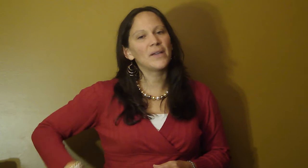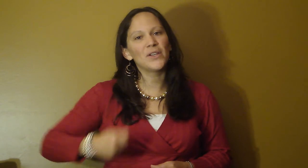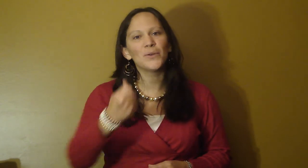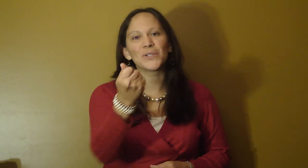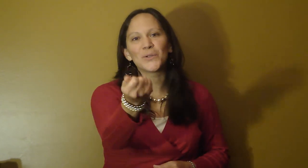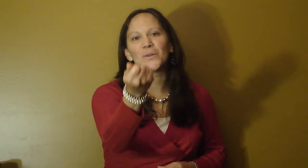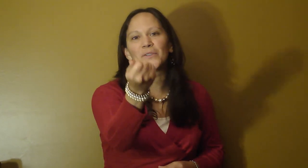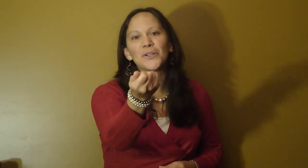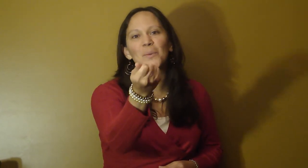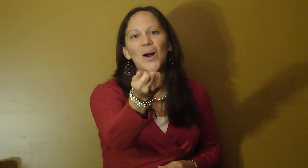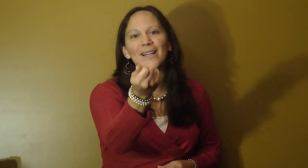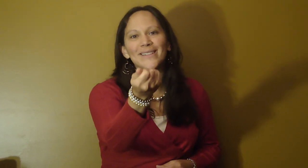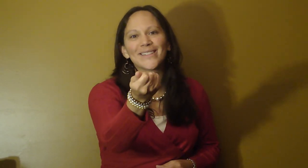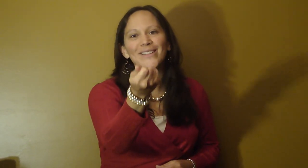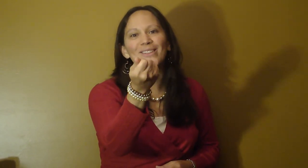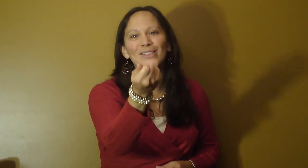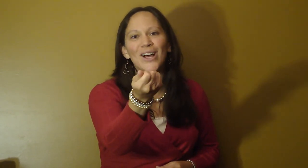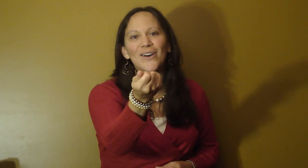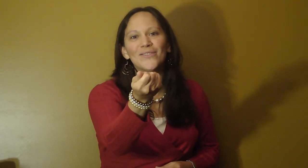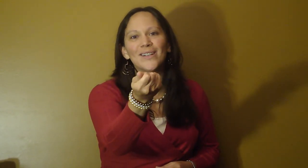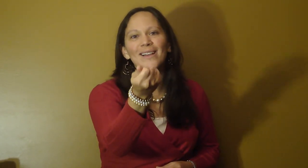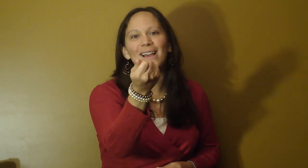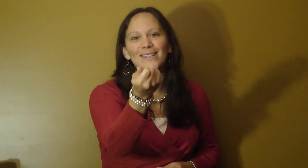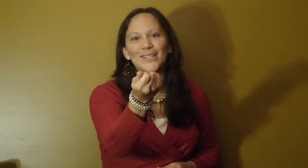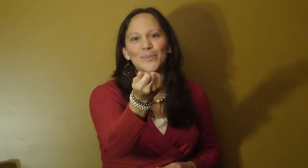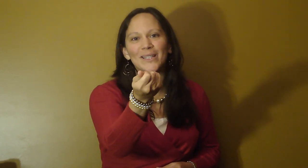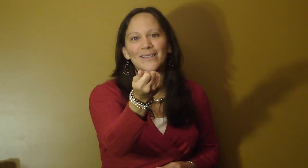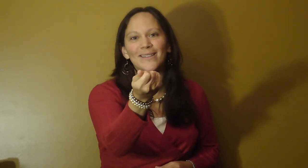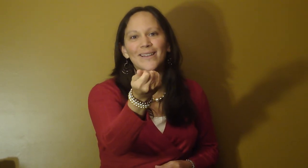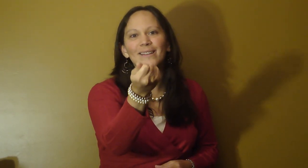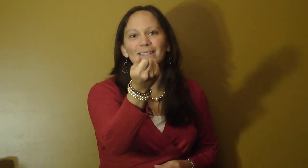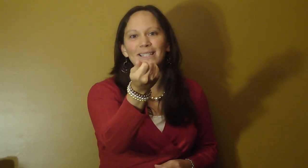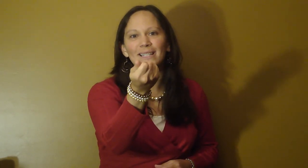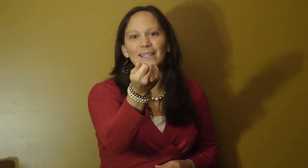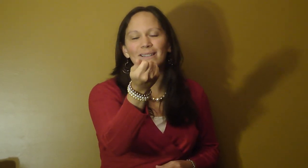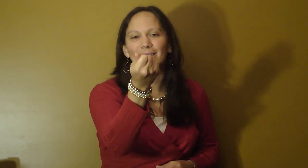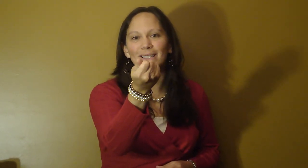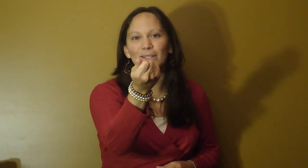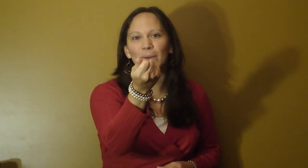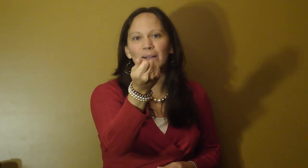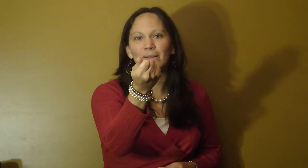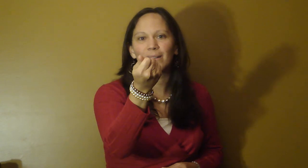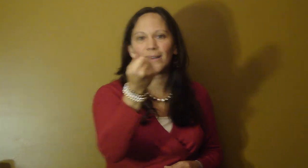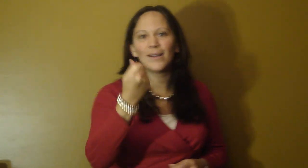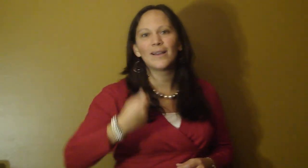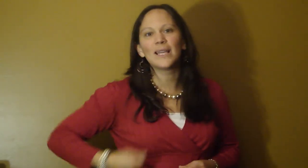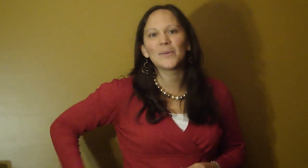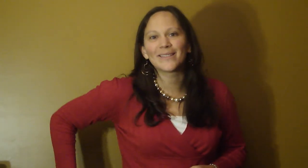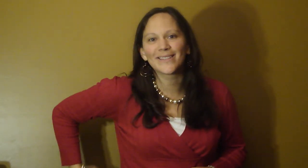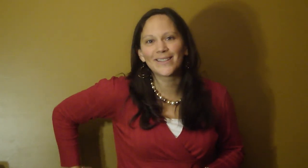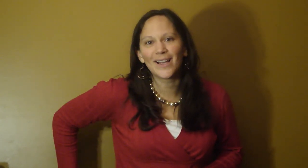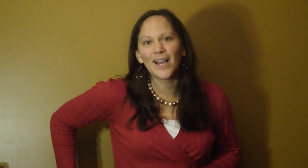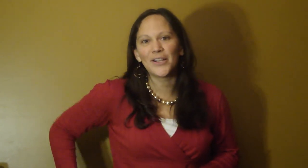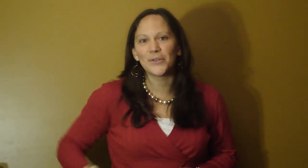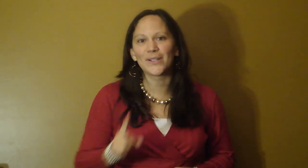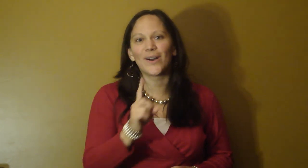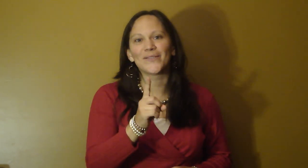I'm you a tool for your pocket. Love and discipline. D-D. D-squared. Keep it. And use it often.